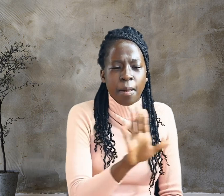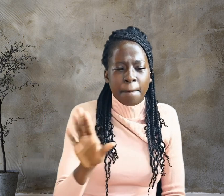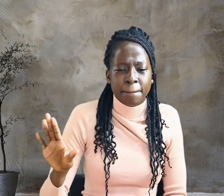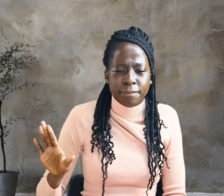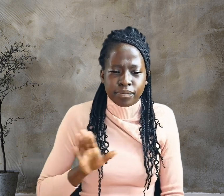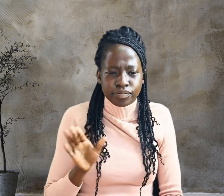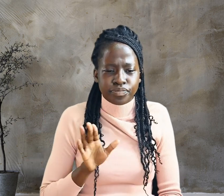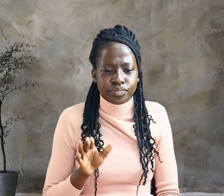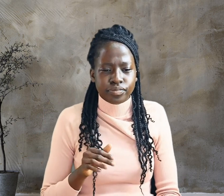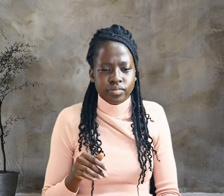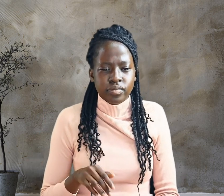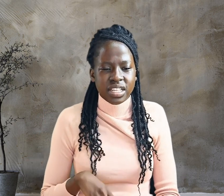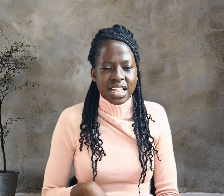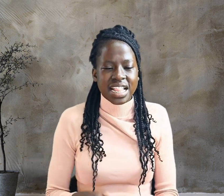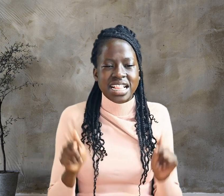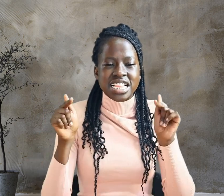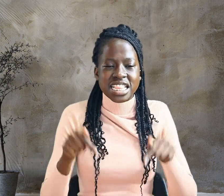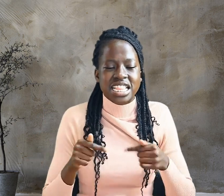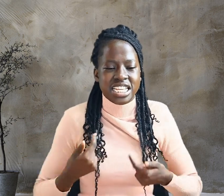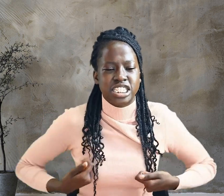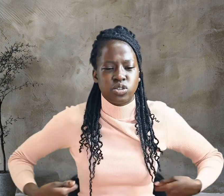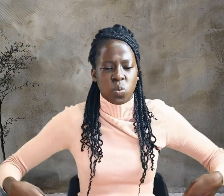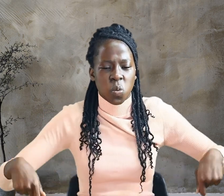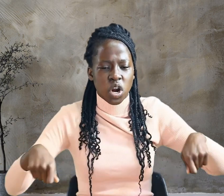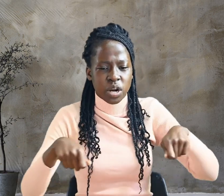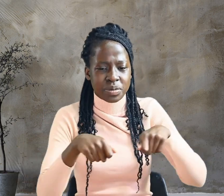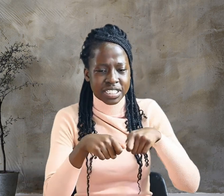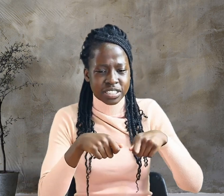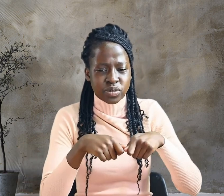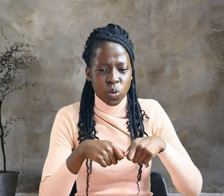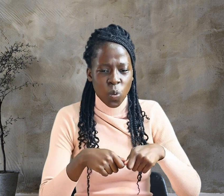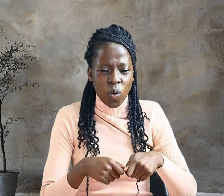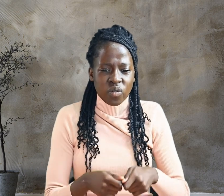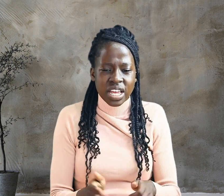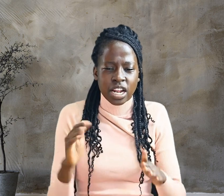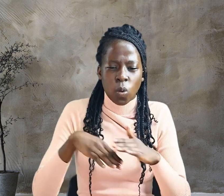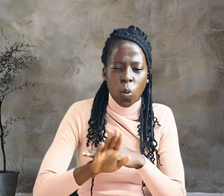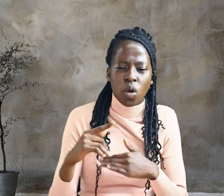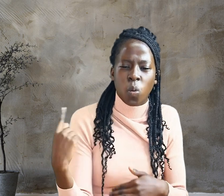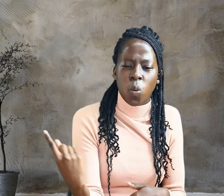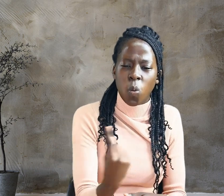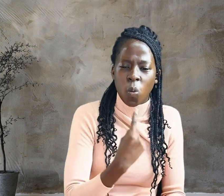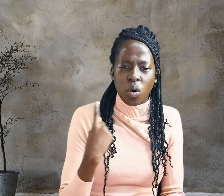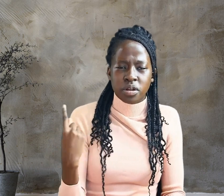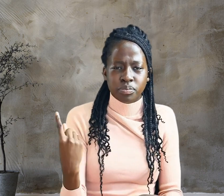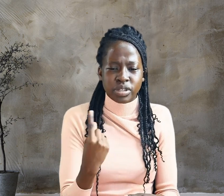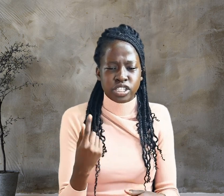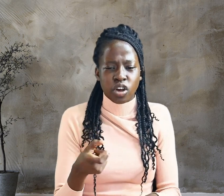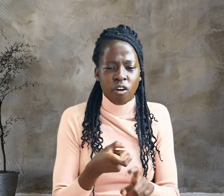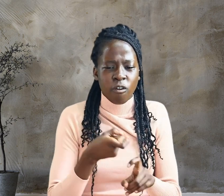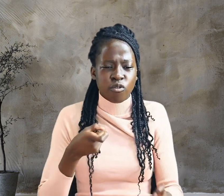This garment was seamless, woven in one piece from top to bottom.